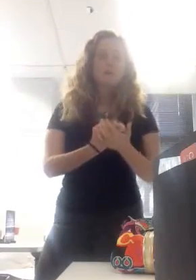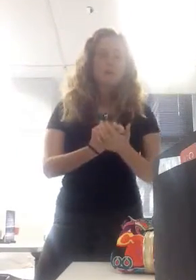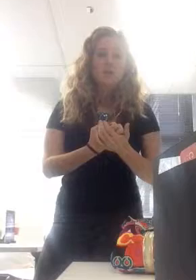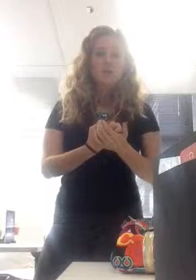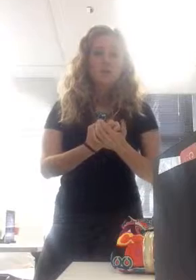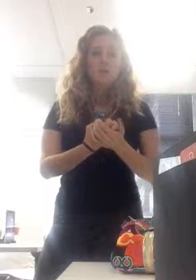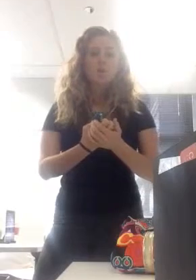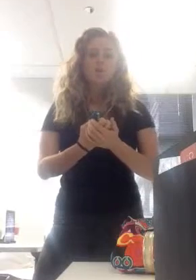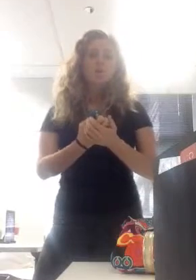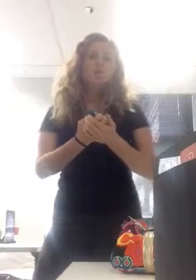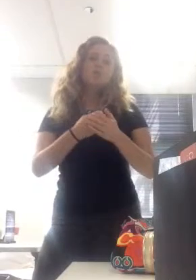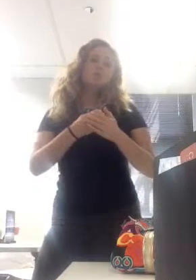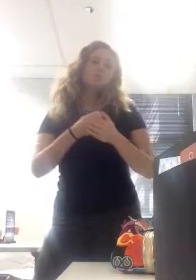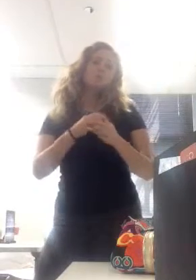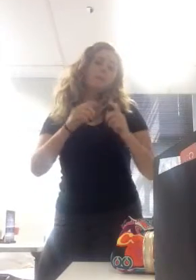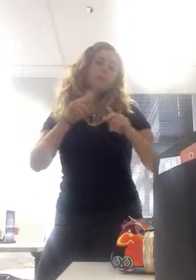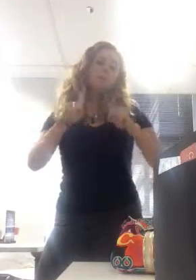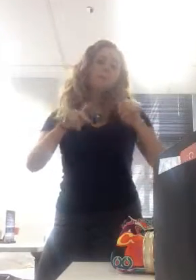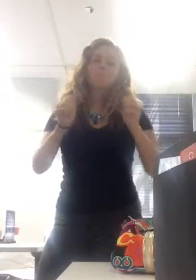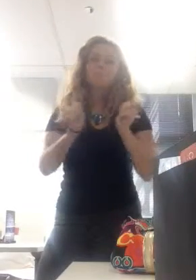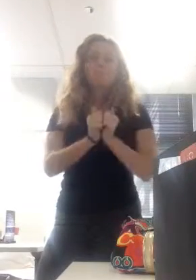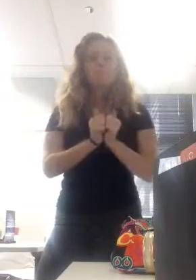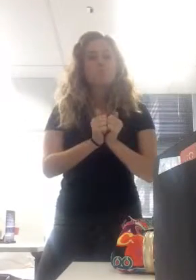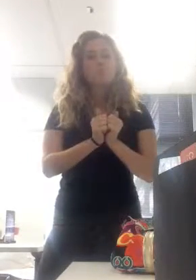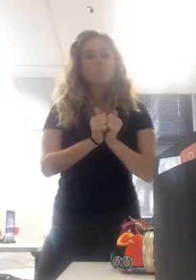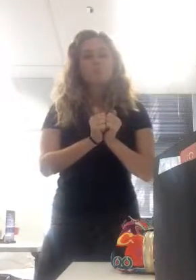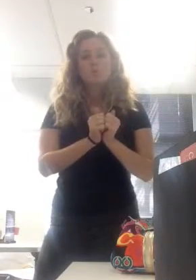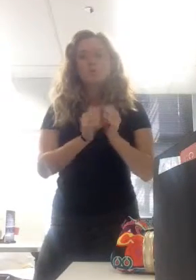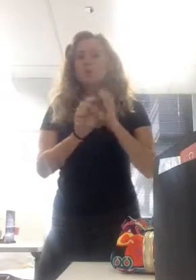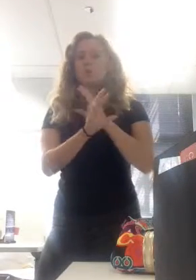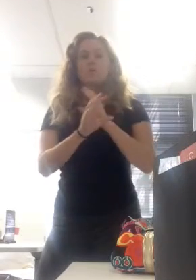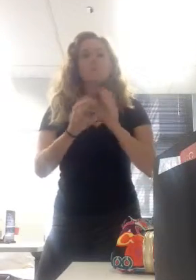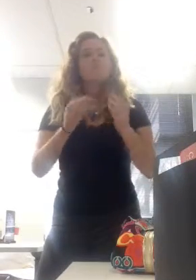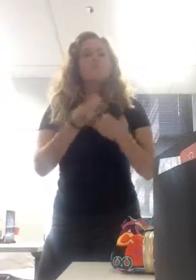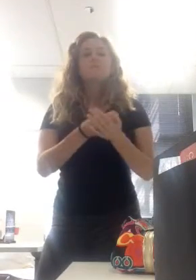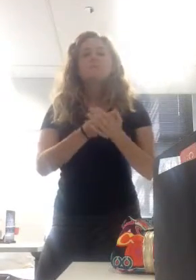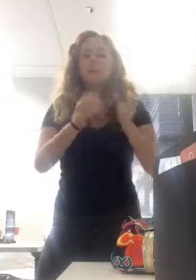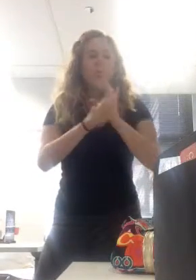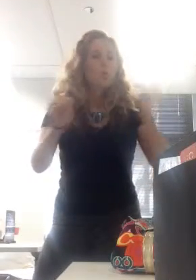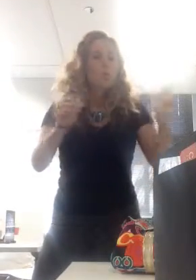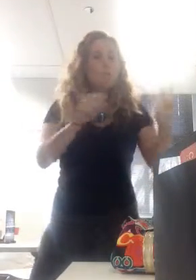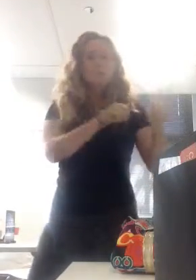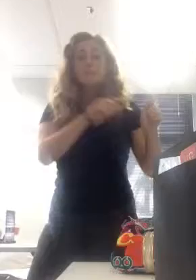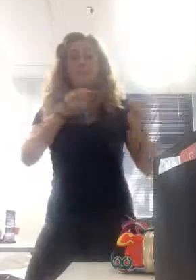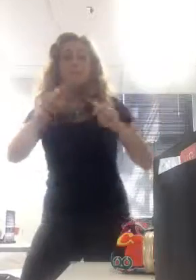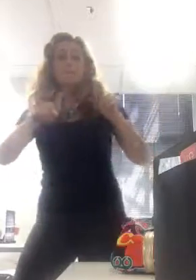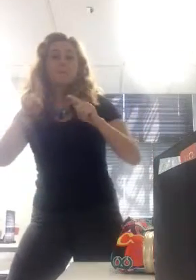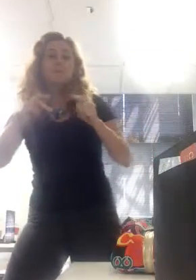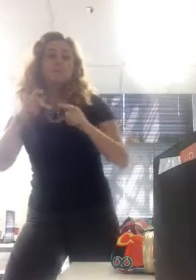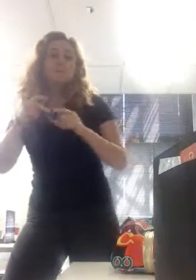resources. So you're going have a lot of people, some really rich people, but some really poor people. Any questions about what this may look like?